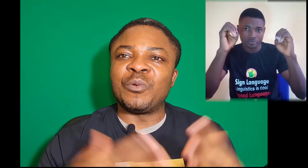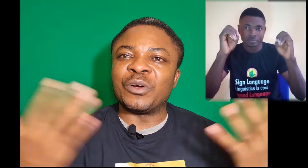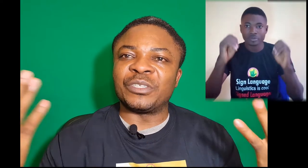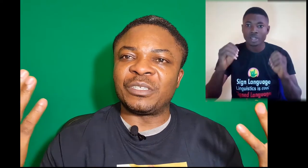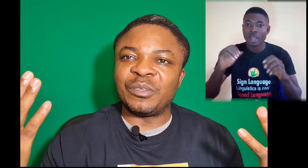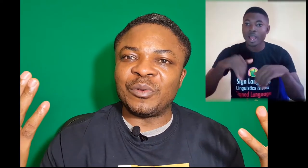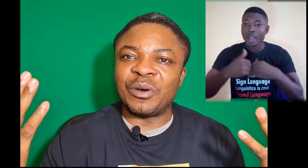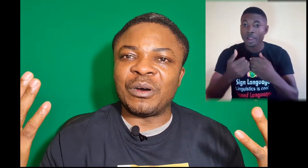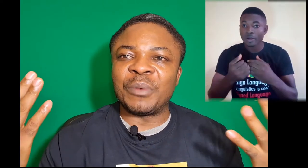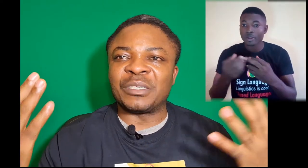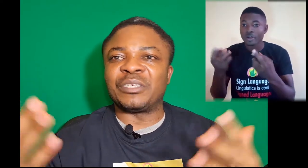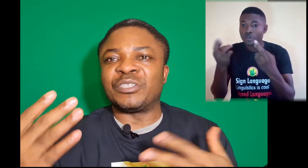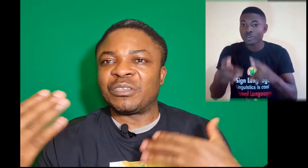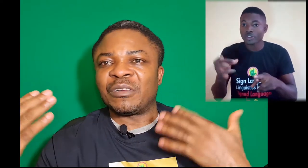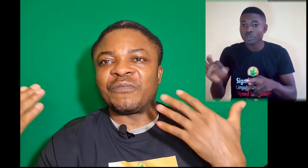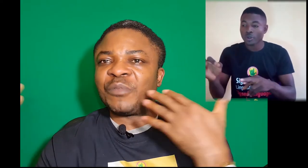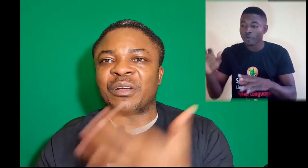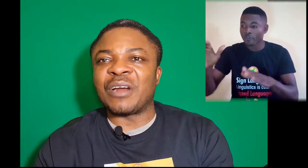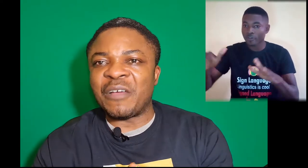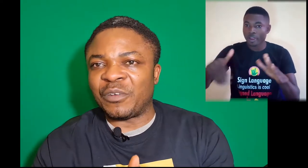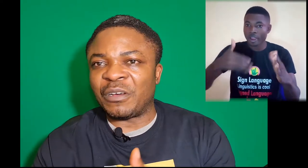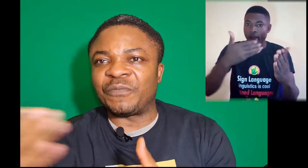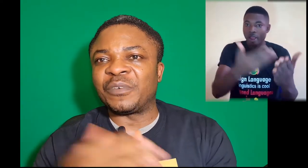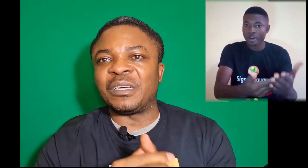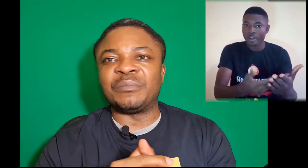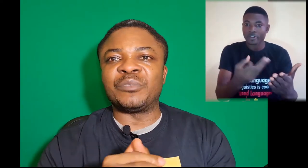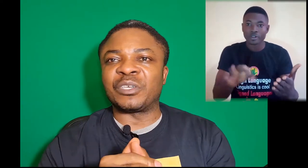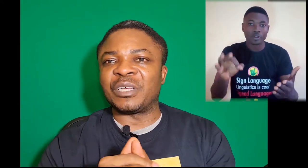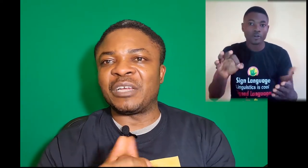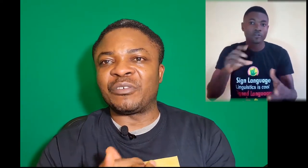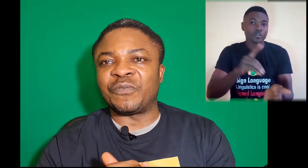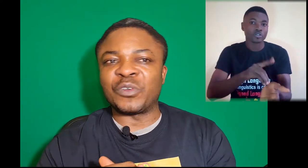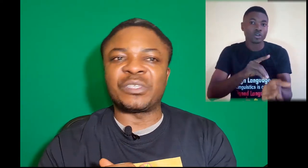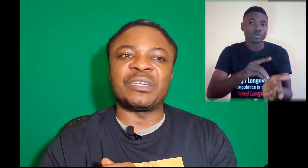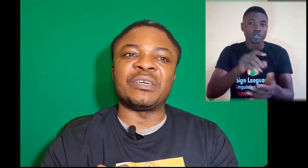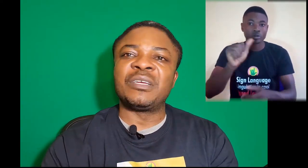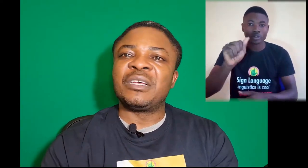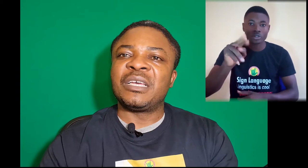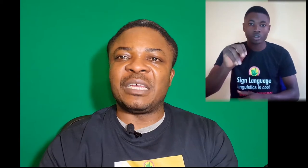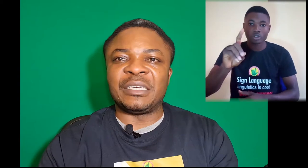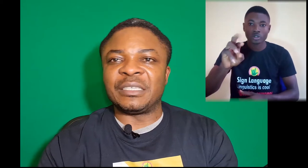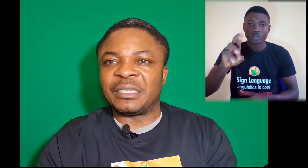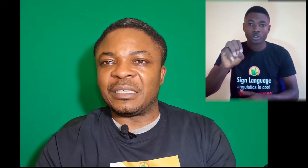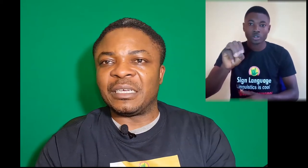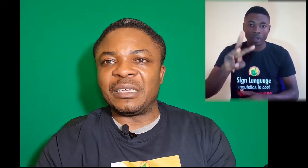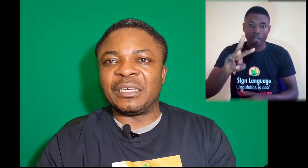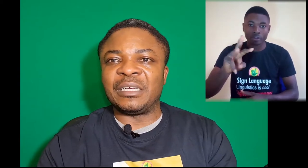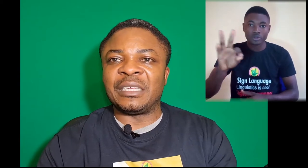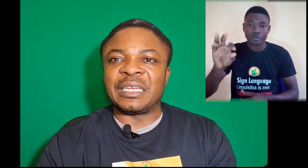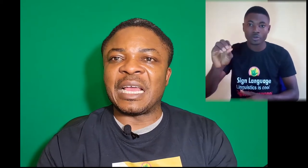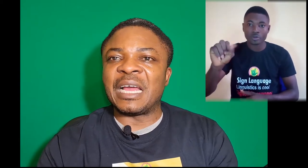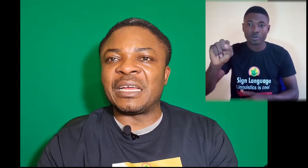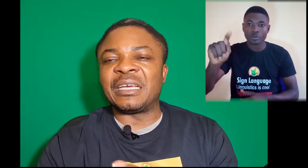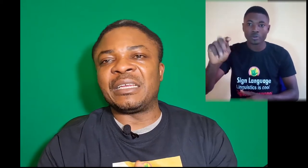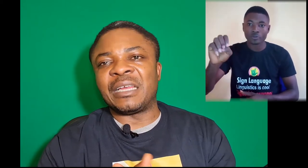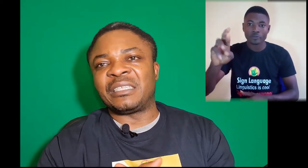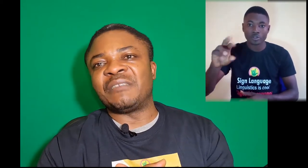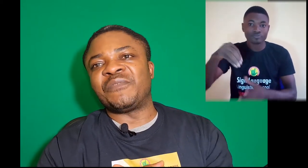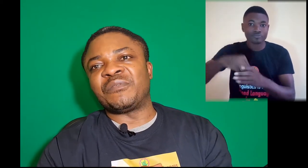was as a result of the arrival of Dr. Andrew Foster in Ghana in 1957.